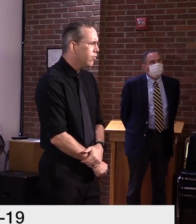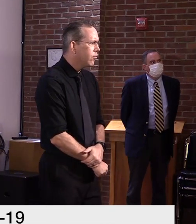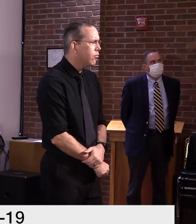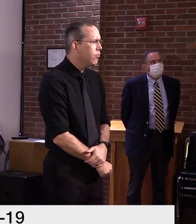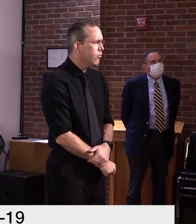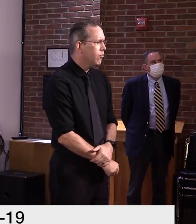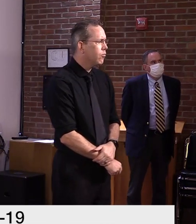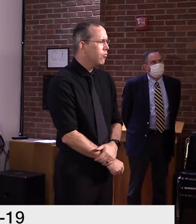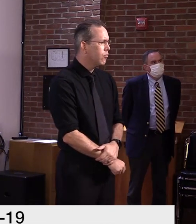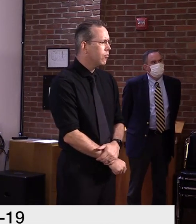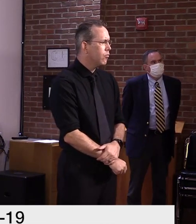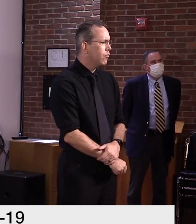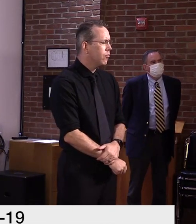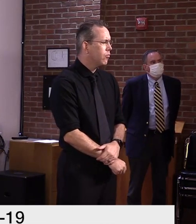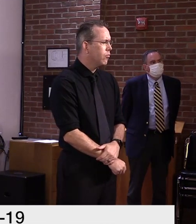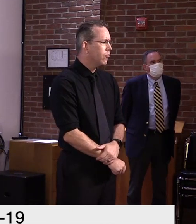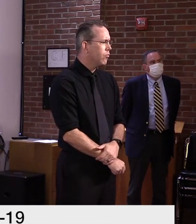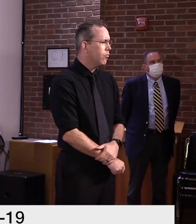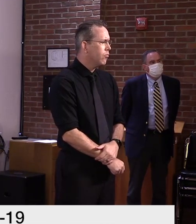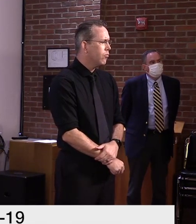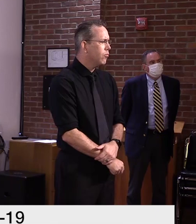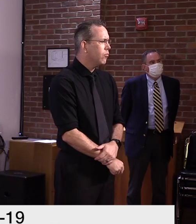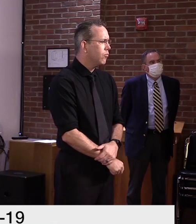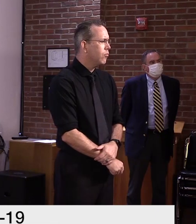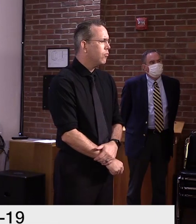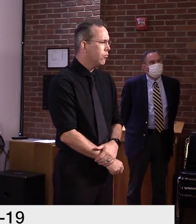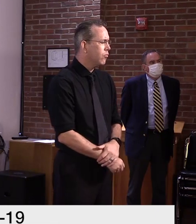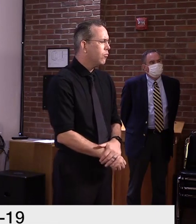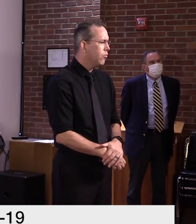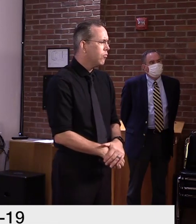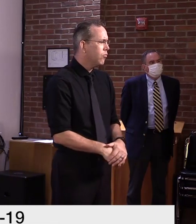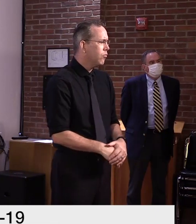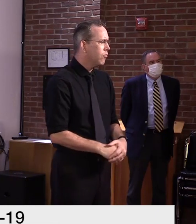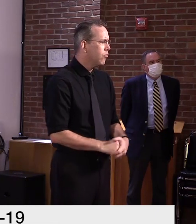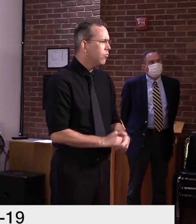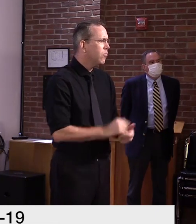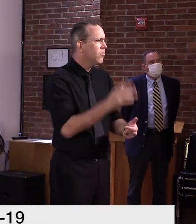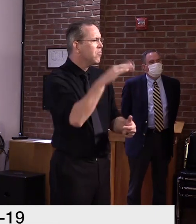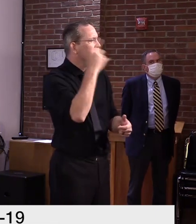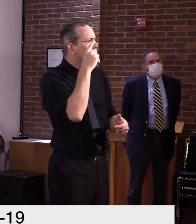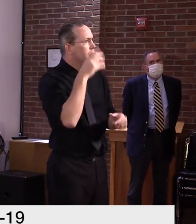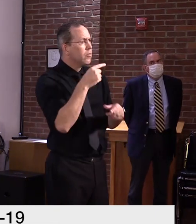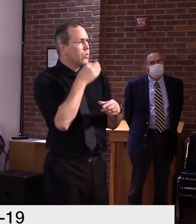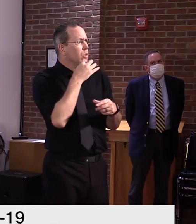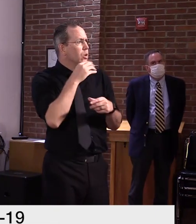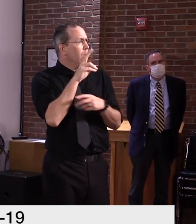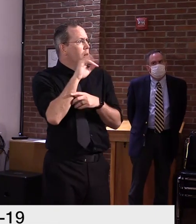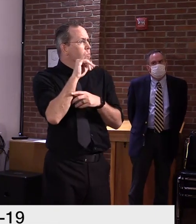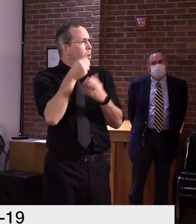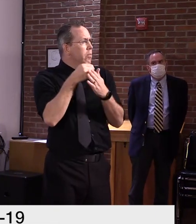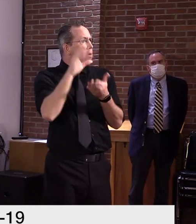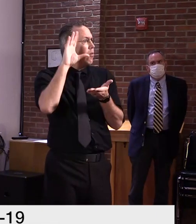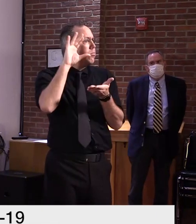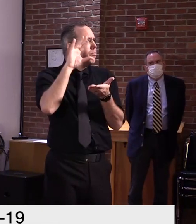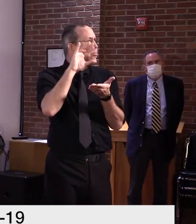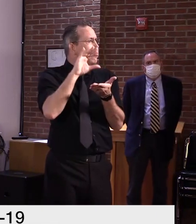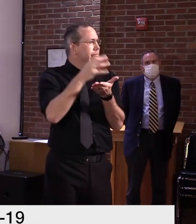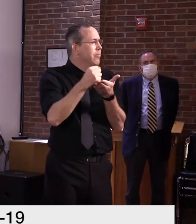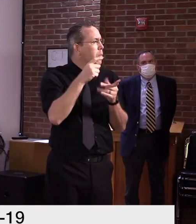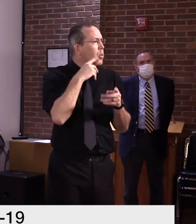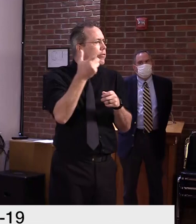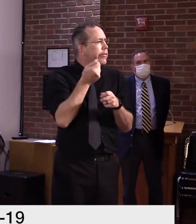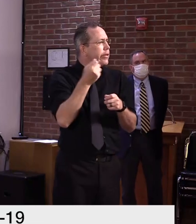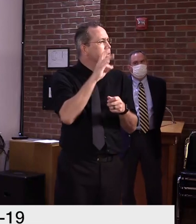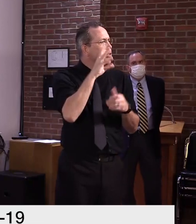being able to pay their rent or their bills or, you know, for, I guess, yeah, we'll have that $600. Yeah, again,